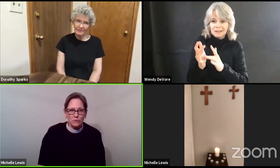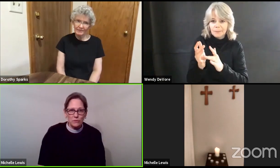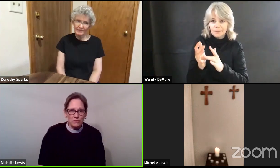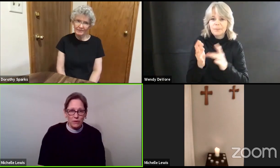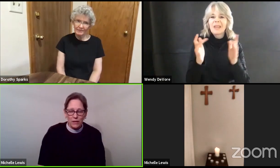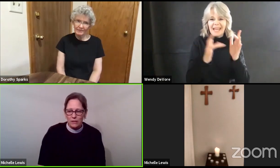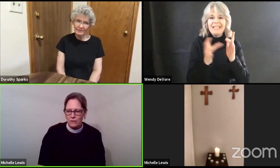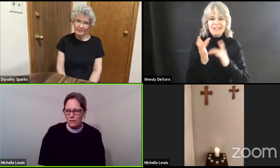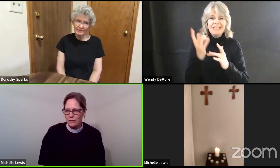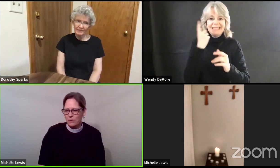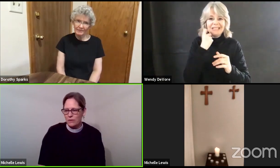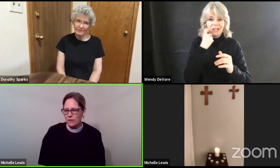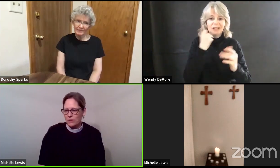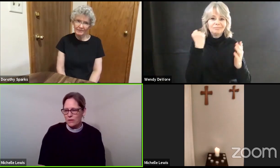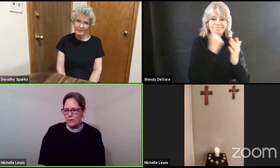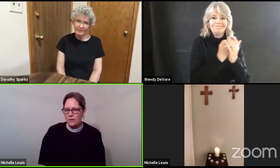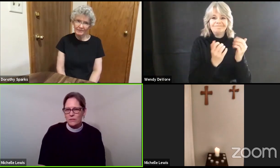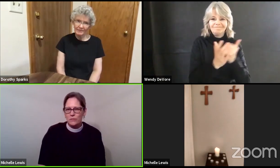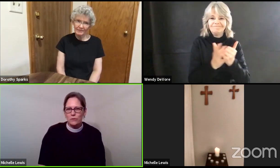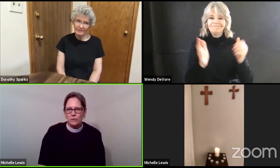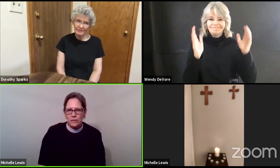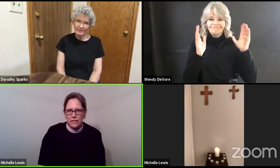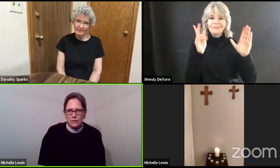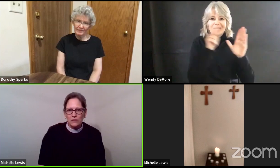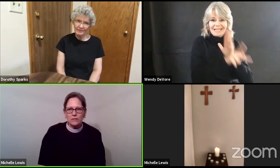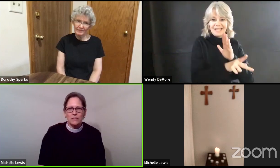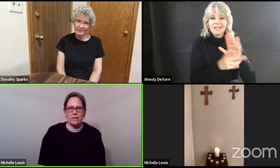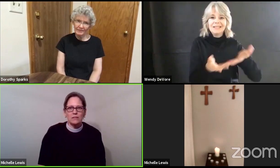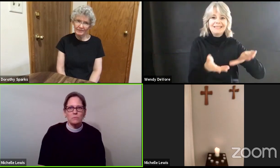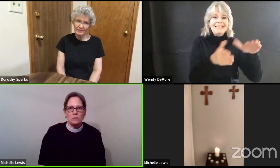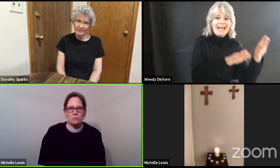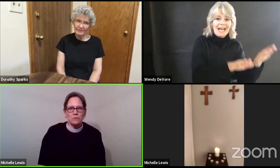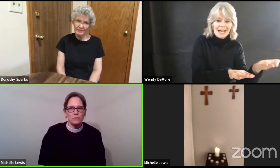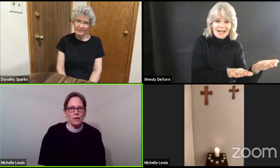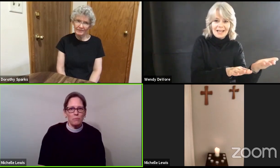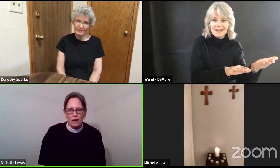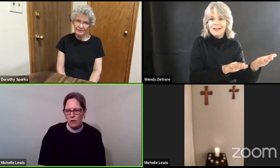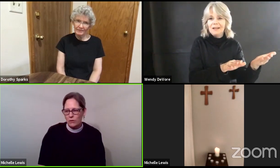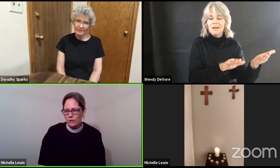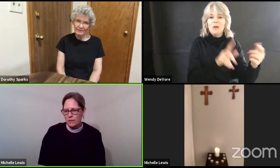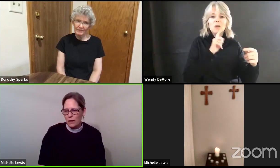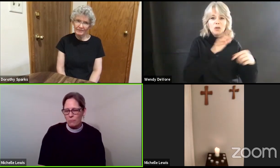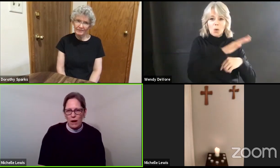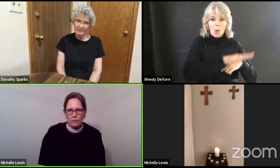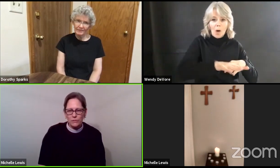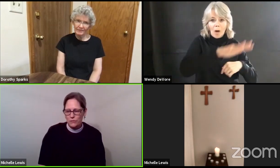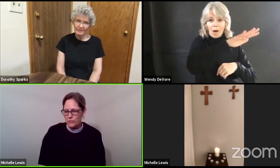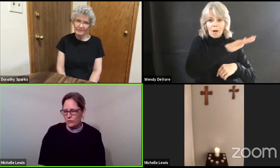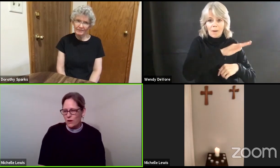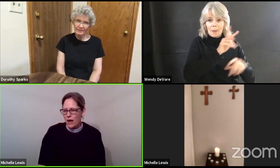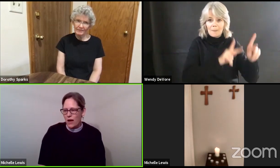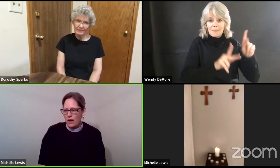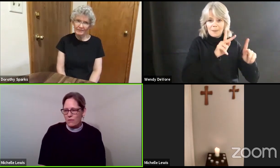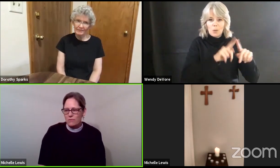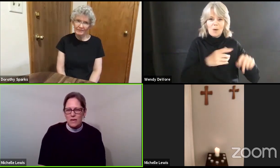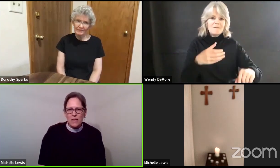crucified. So the leaders and the people who have power, that power structure, they